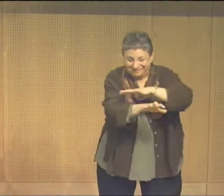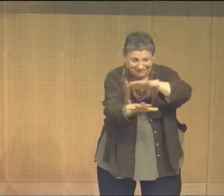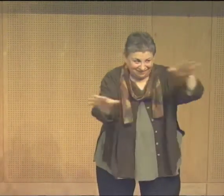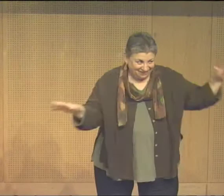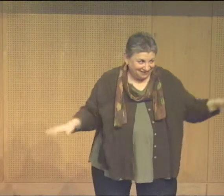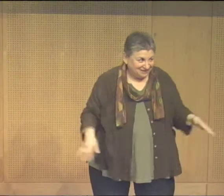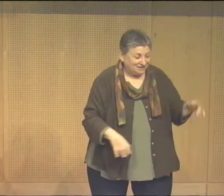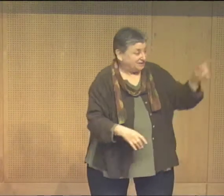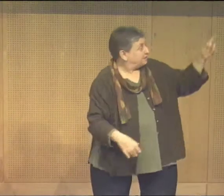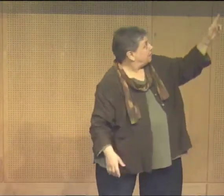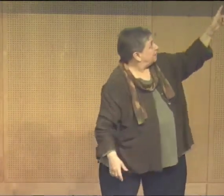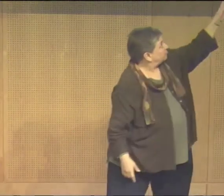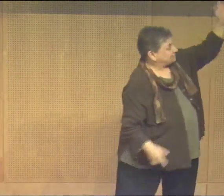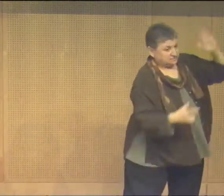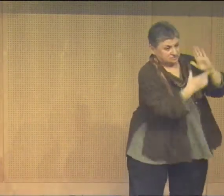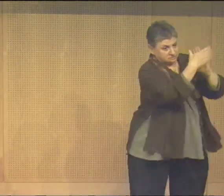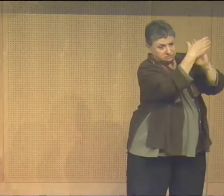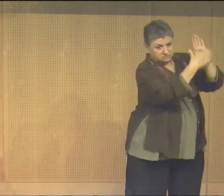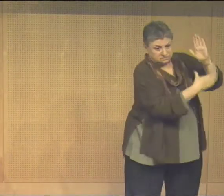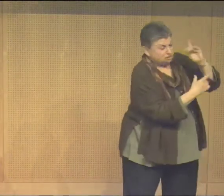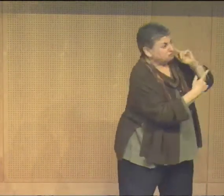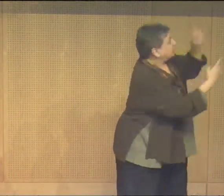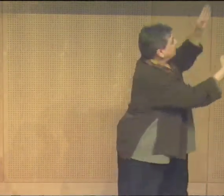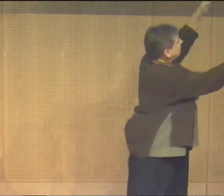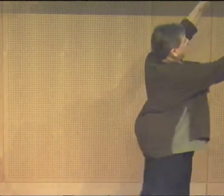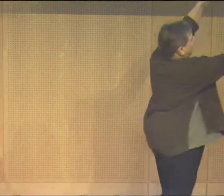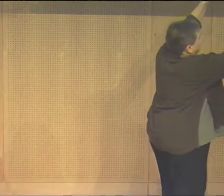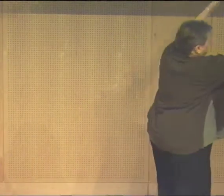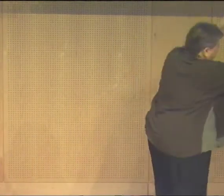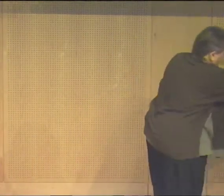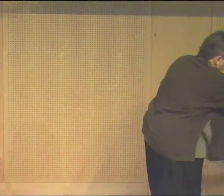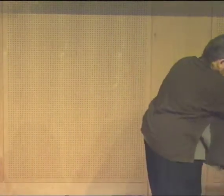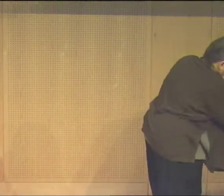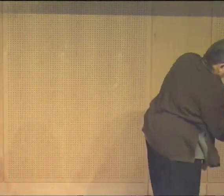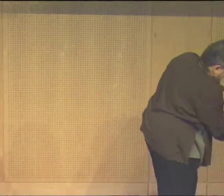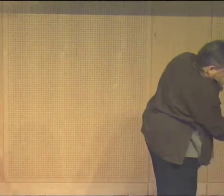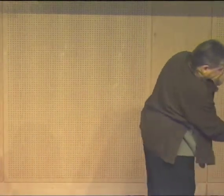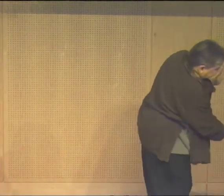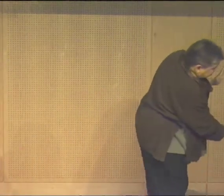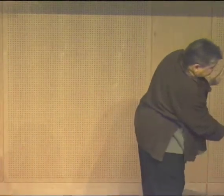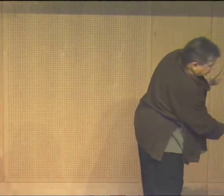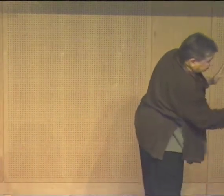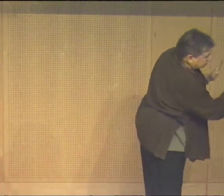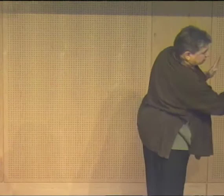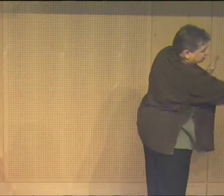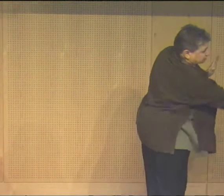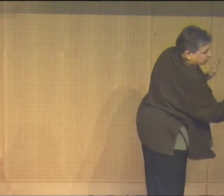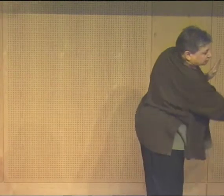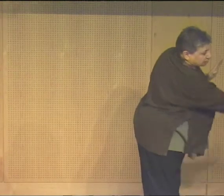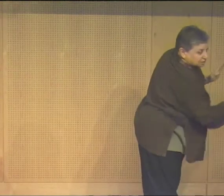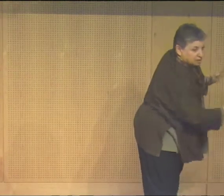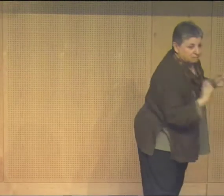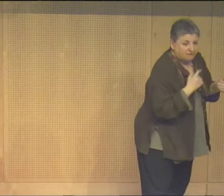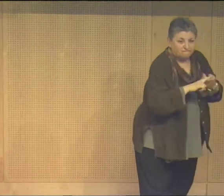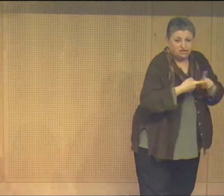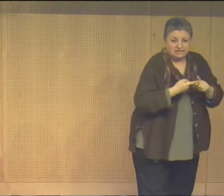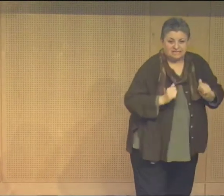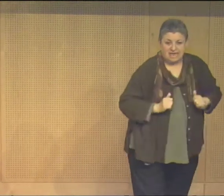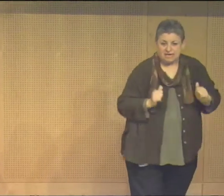the number of requests that I had because I made that requirement. So, if you can see, it is in the shape of an envelope. Imagine that this comes down